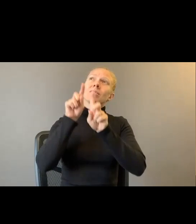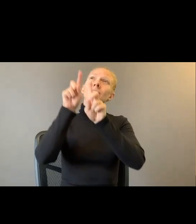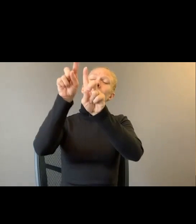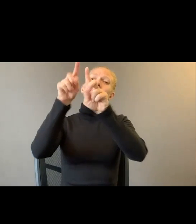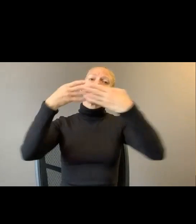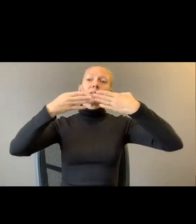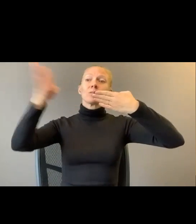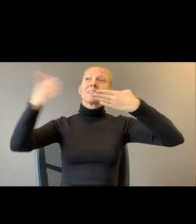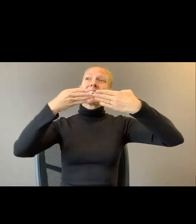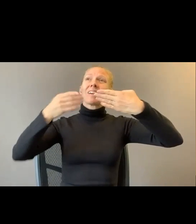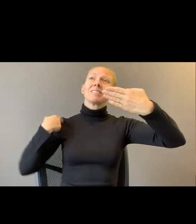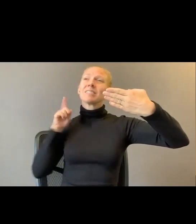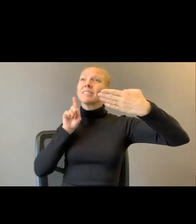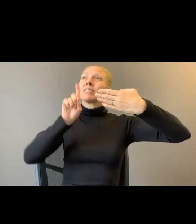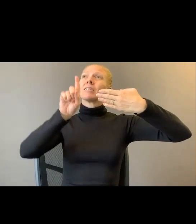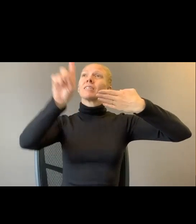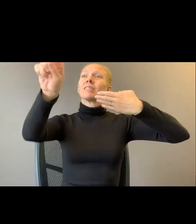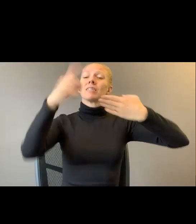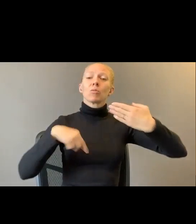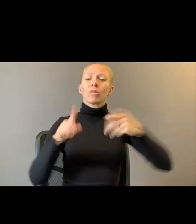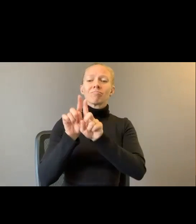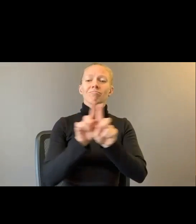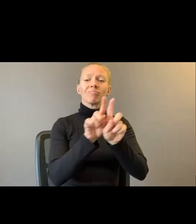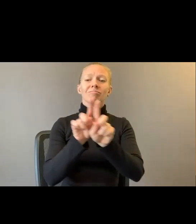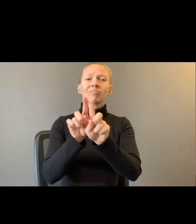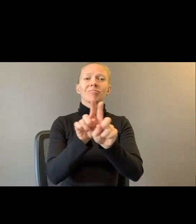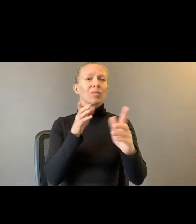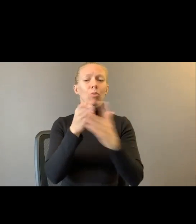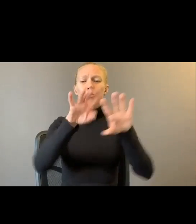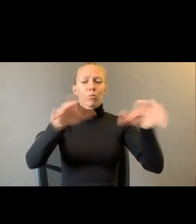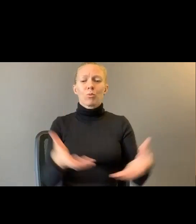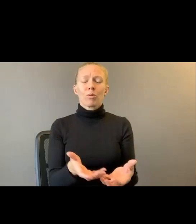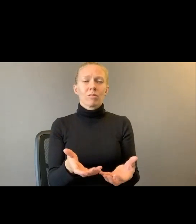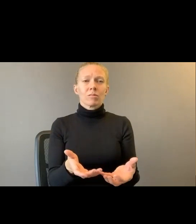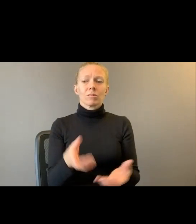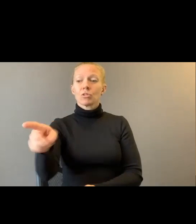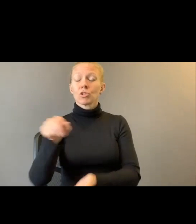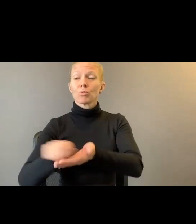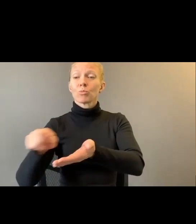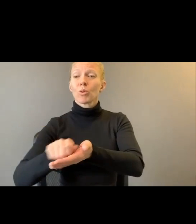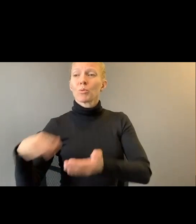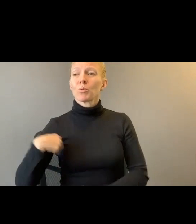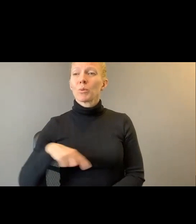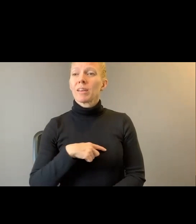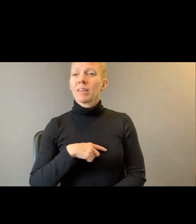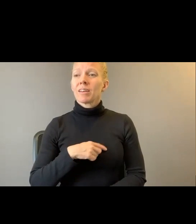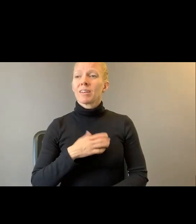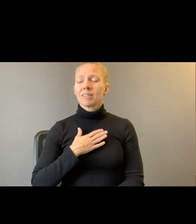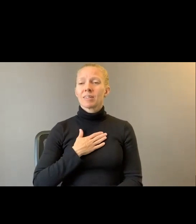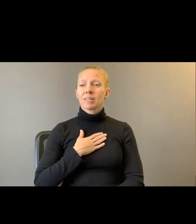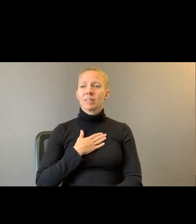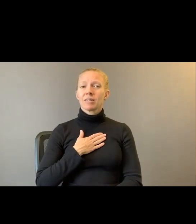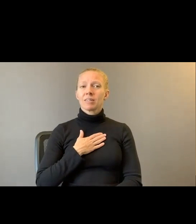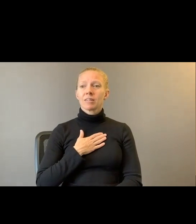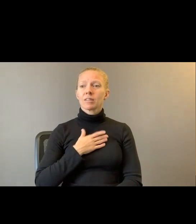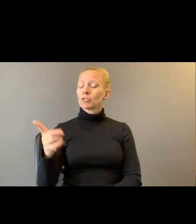through the world like that. She wrote we and I, she was last or never seen.